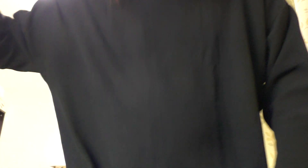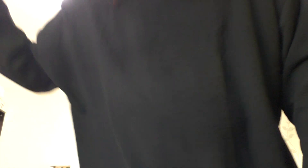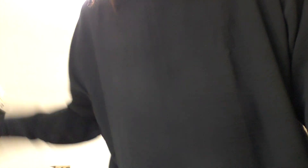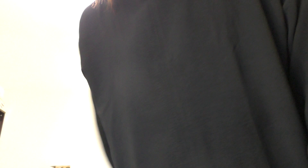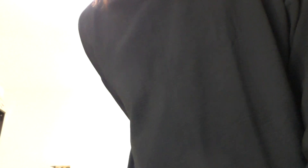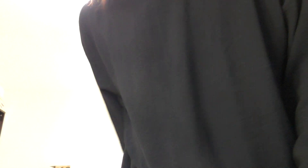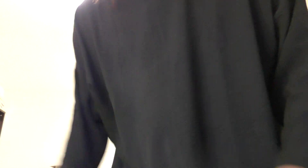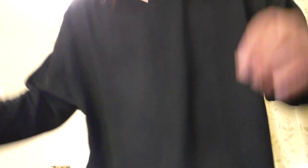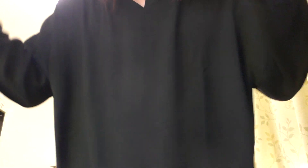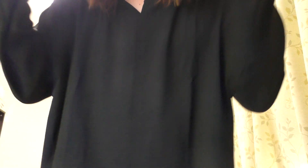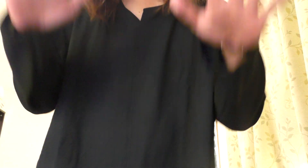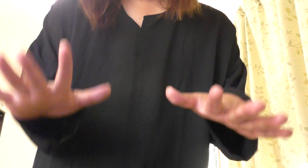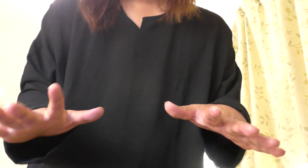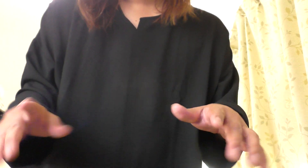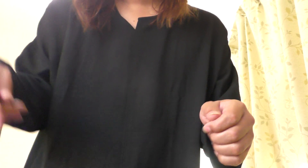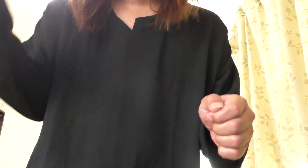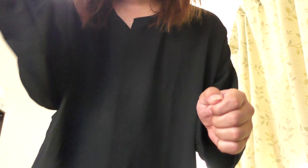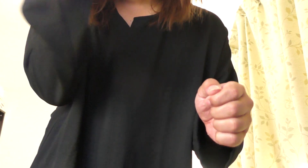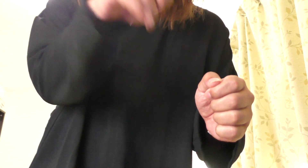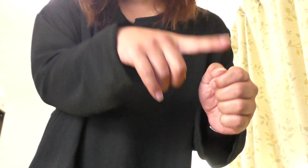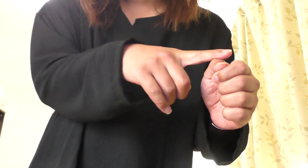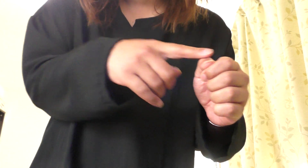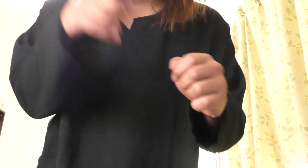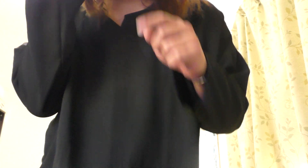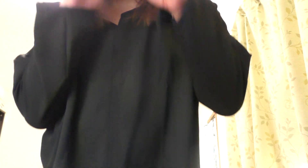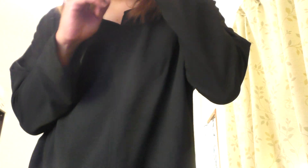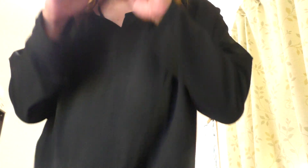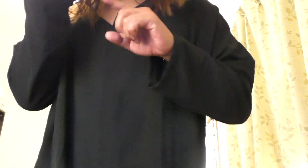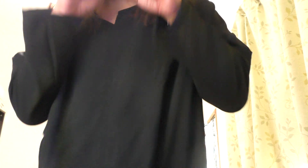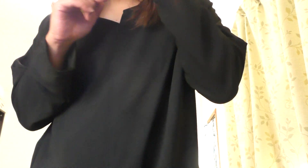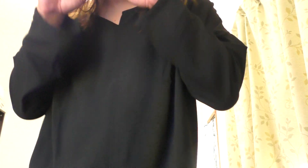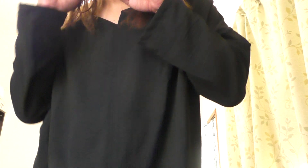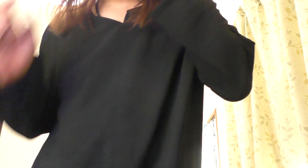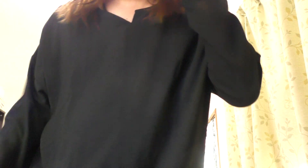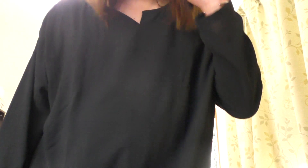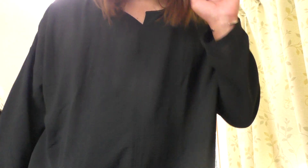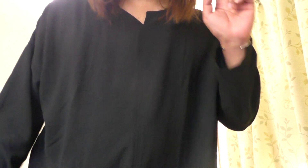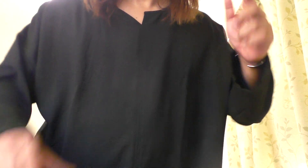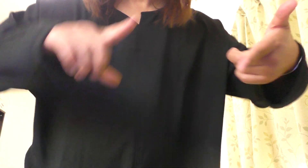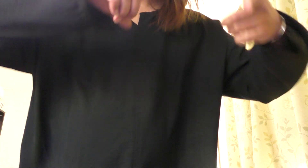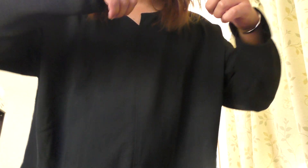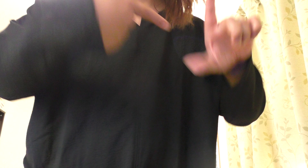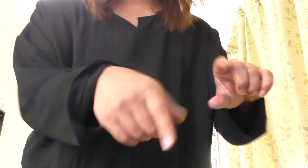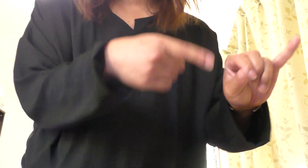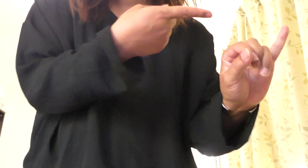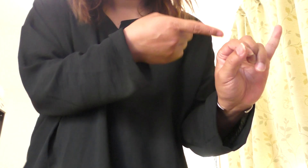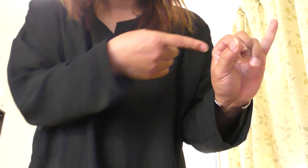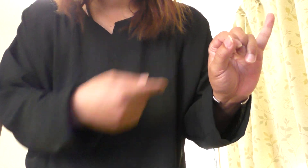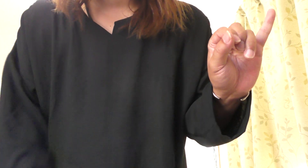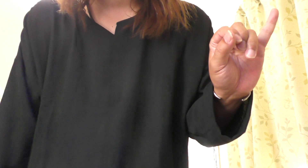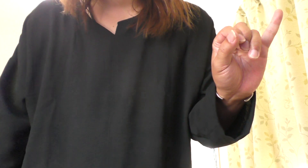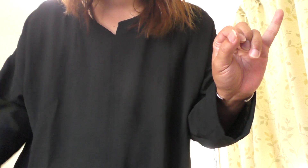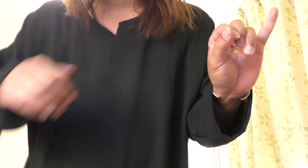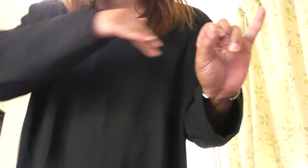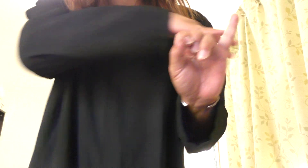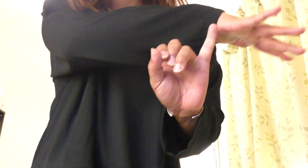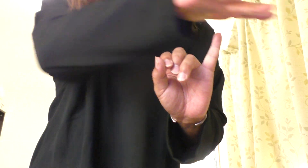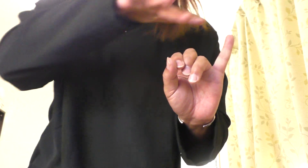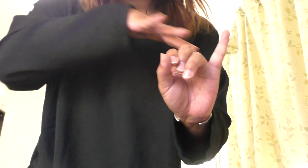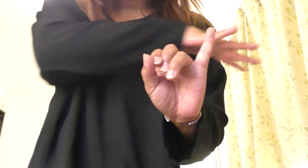away This year, deceiving from tears I gave it to someone special